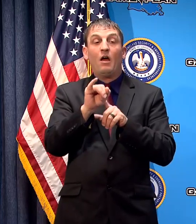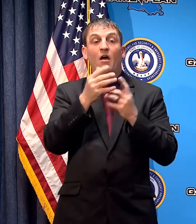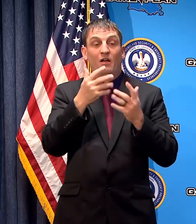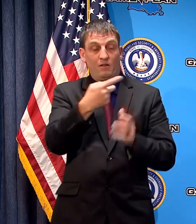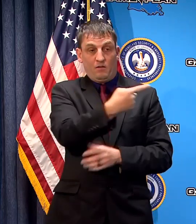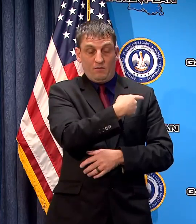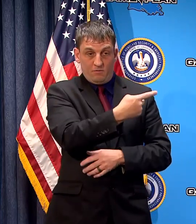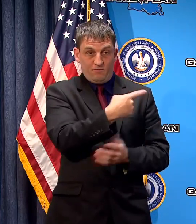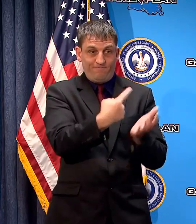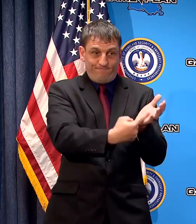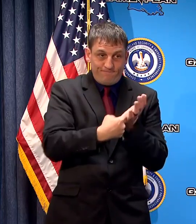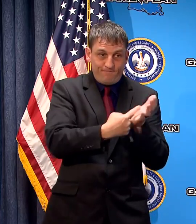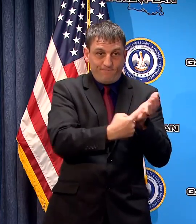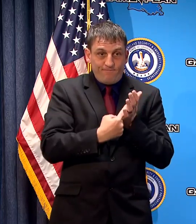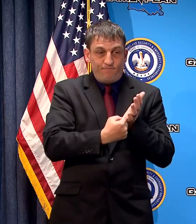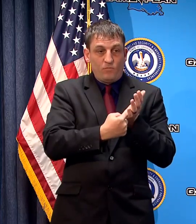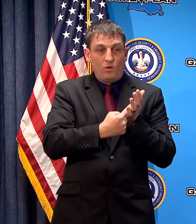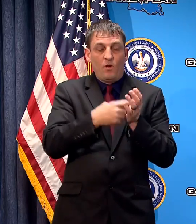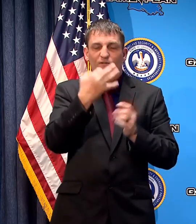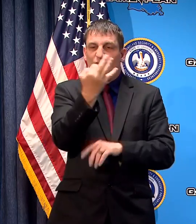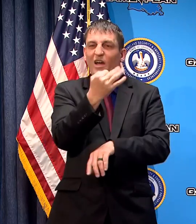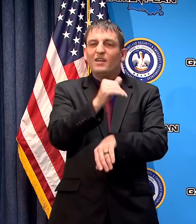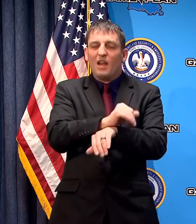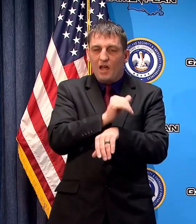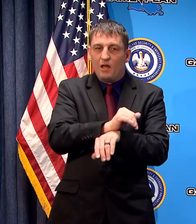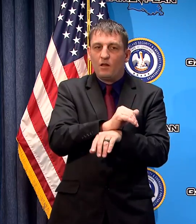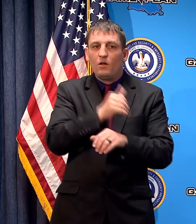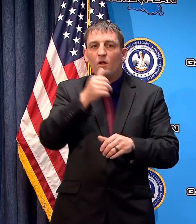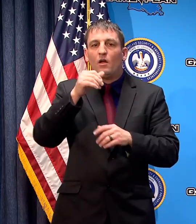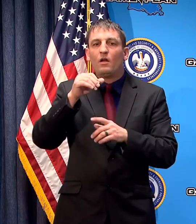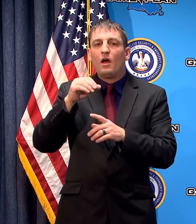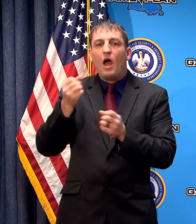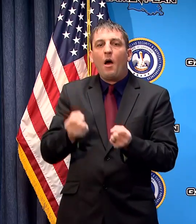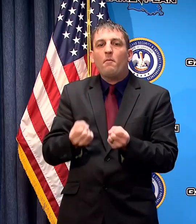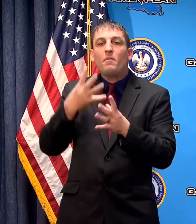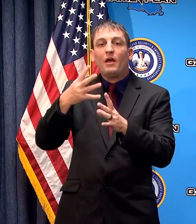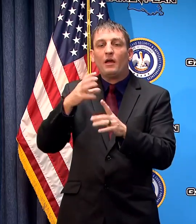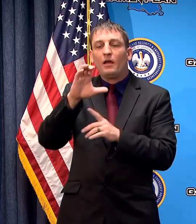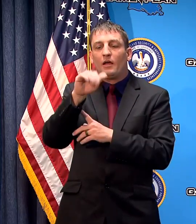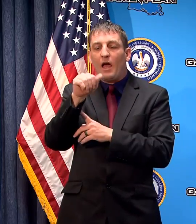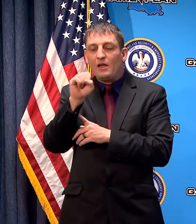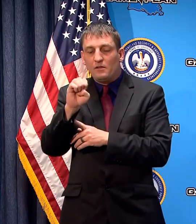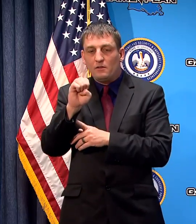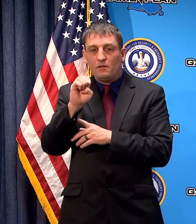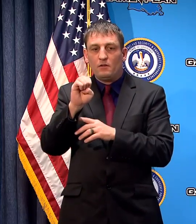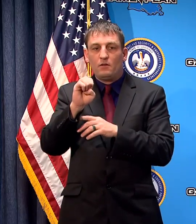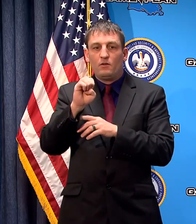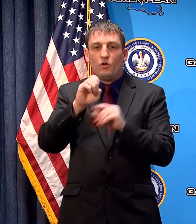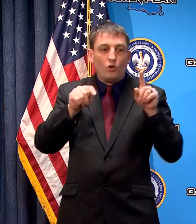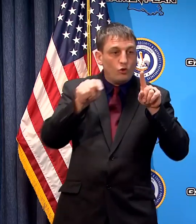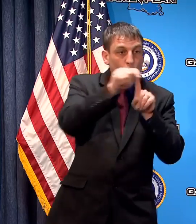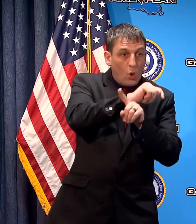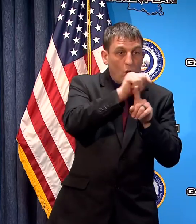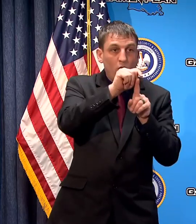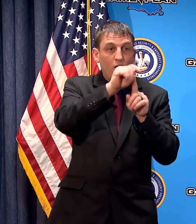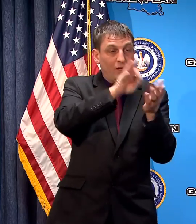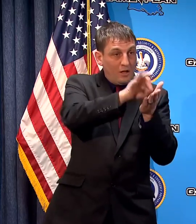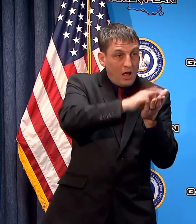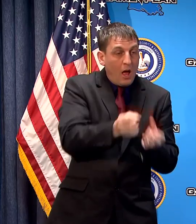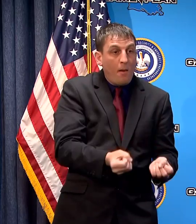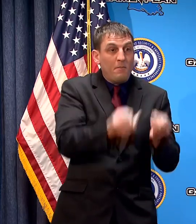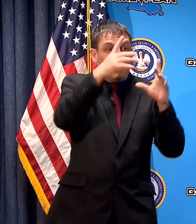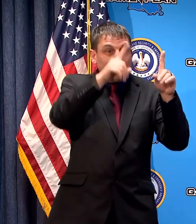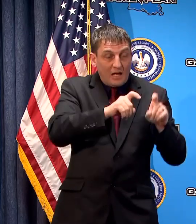the case count on Friday night relative to total tests administered what the positive number of cases where they were